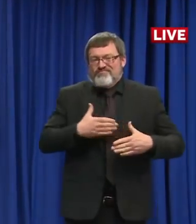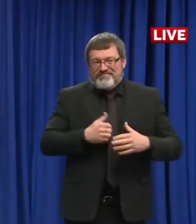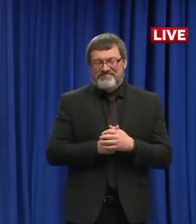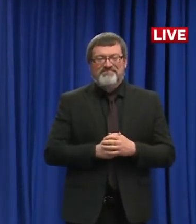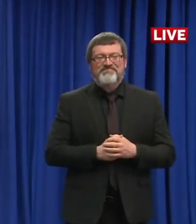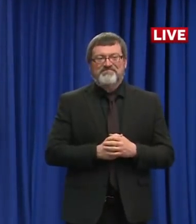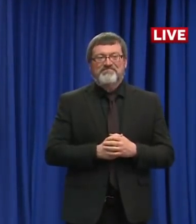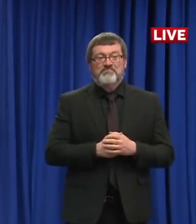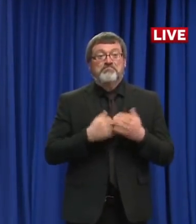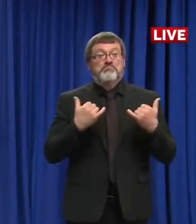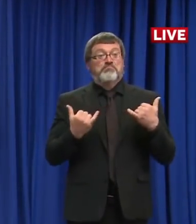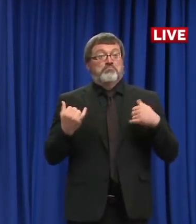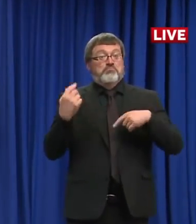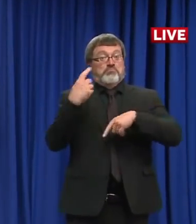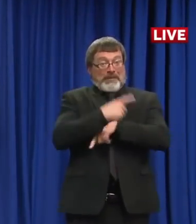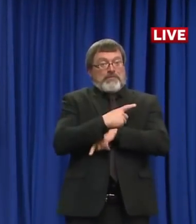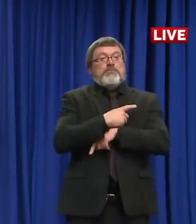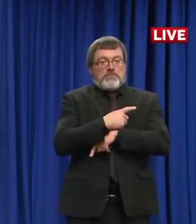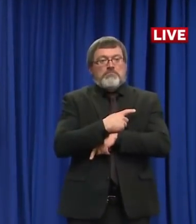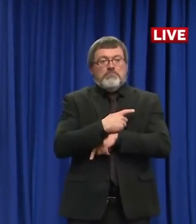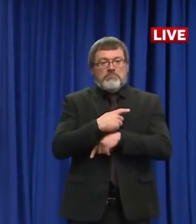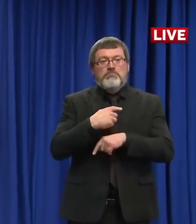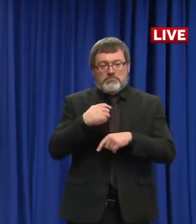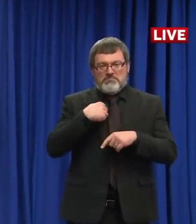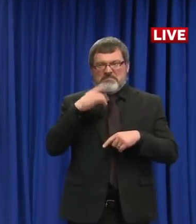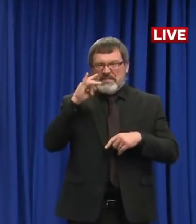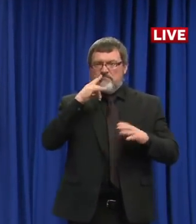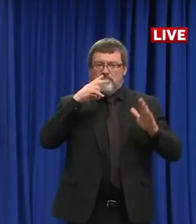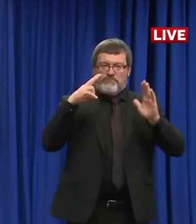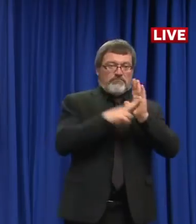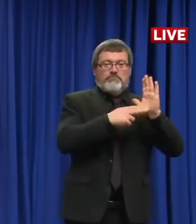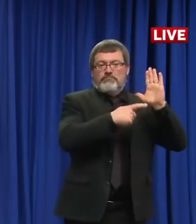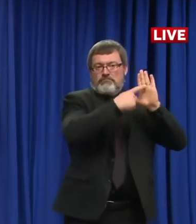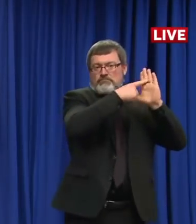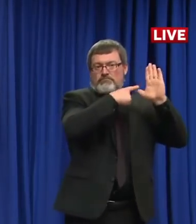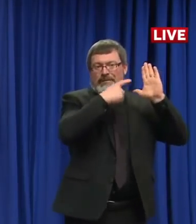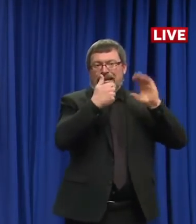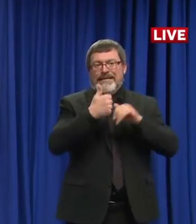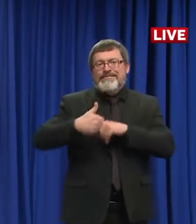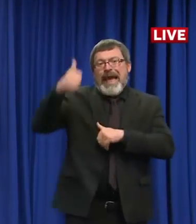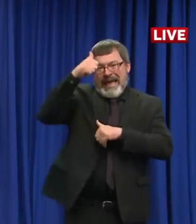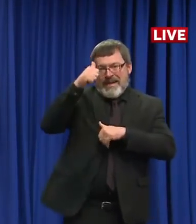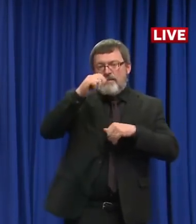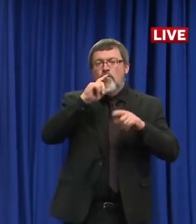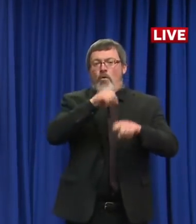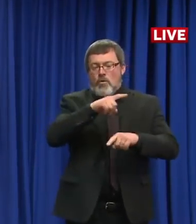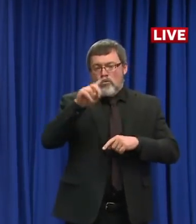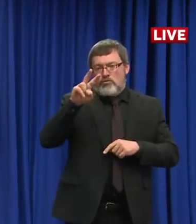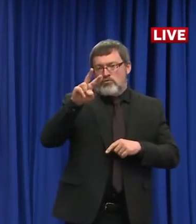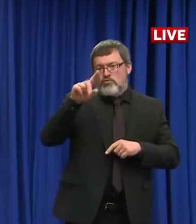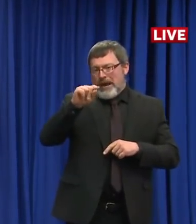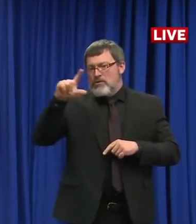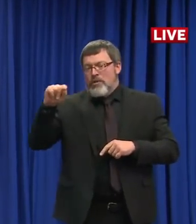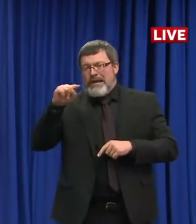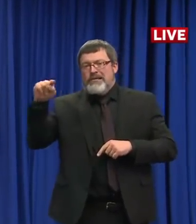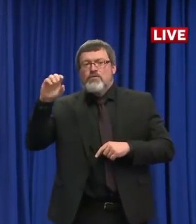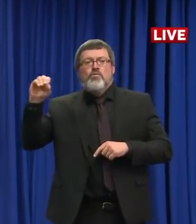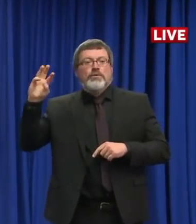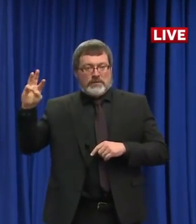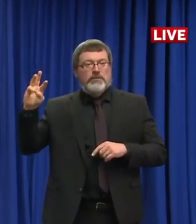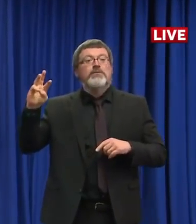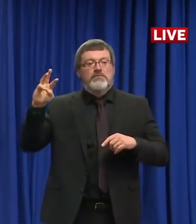2020-06 officially establishing the governor's office for emergency relief and recovery, also known as Gopher,